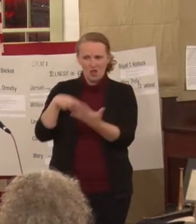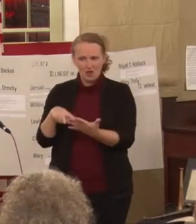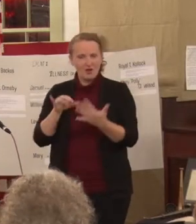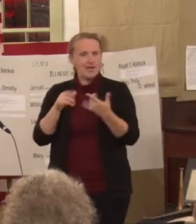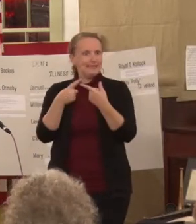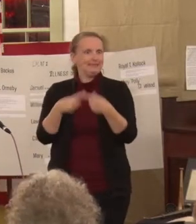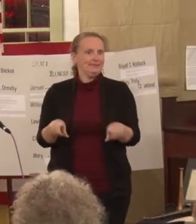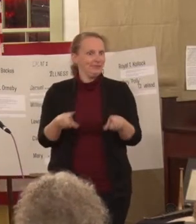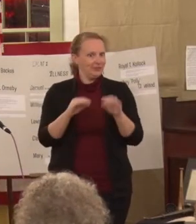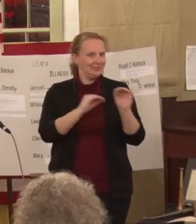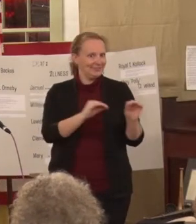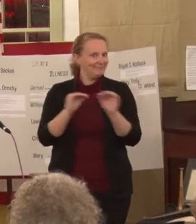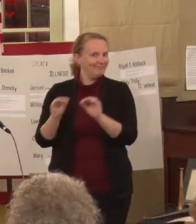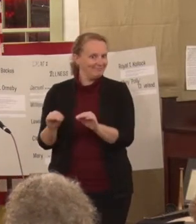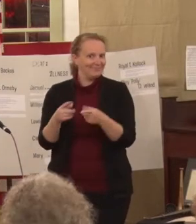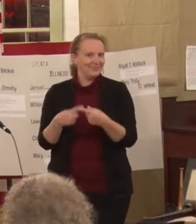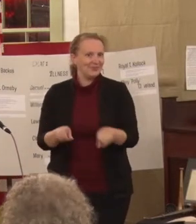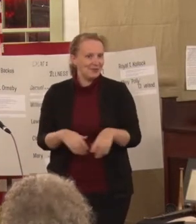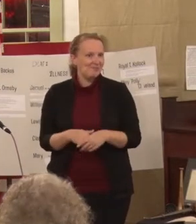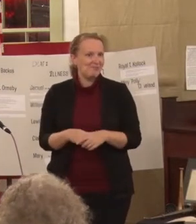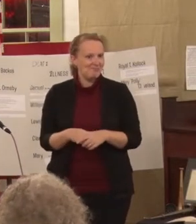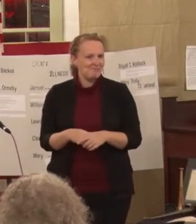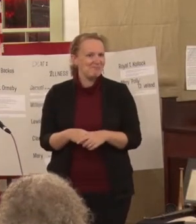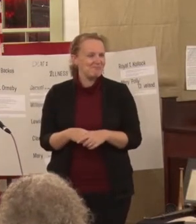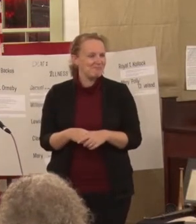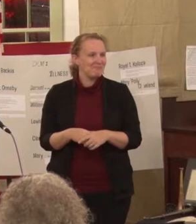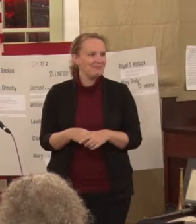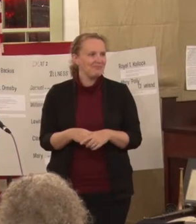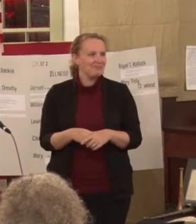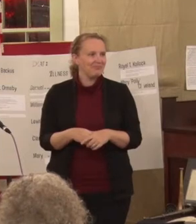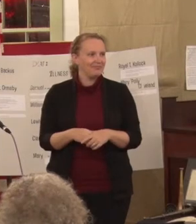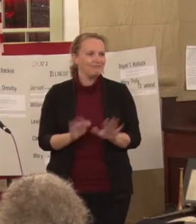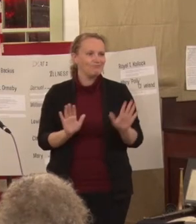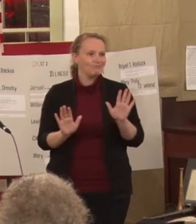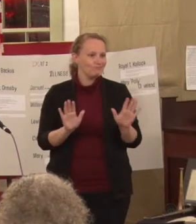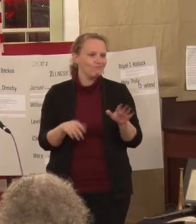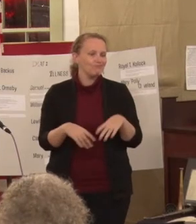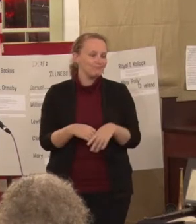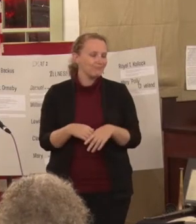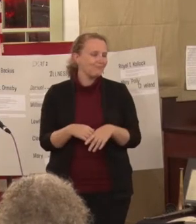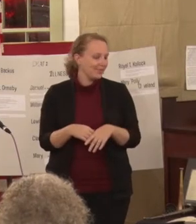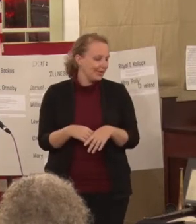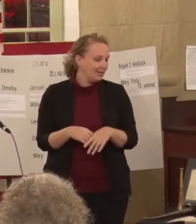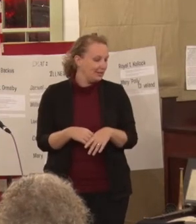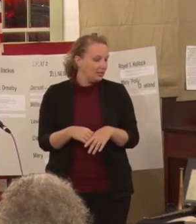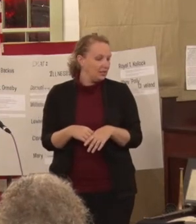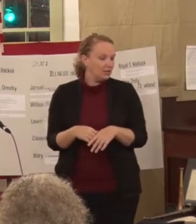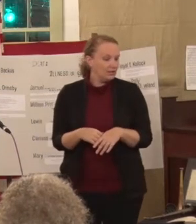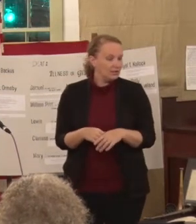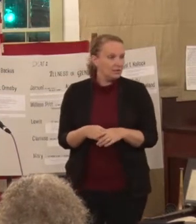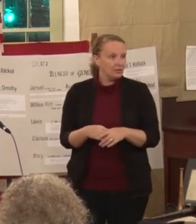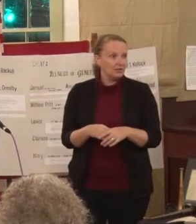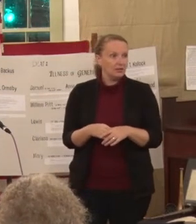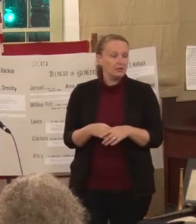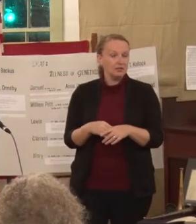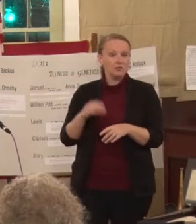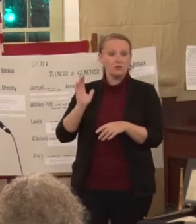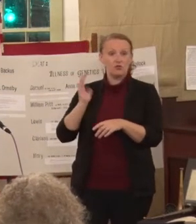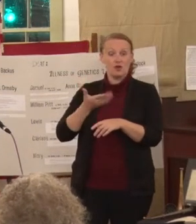archives, different handwriting books for girls and boys. We had to, our founders had to create a lot of